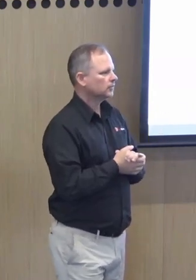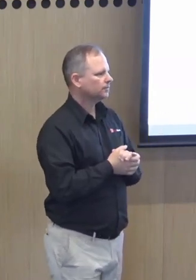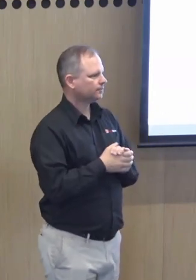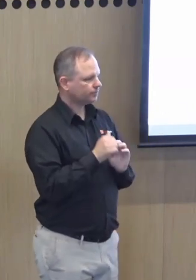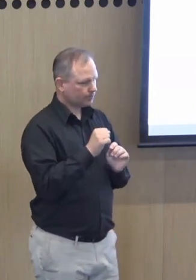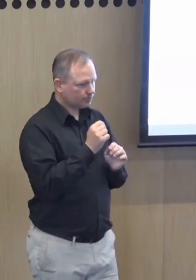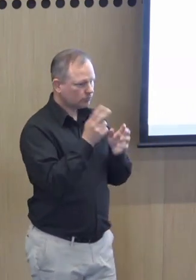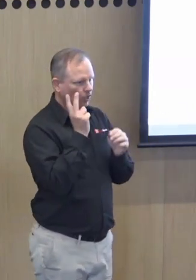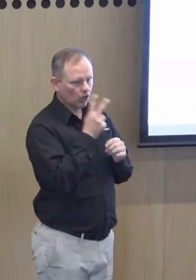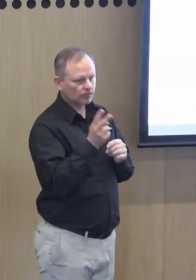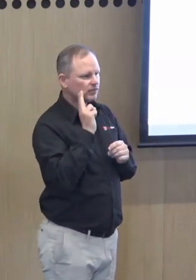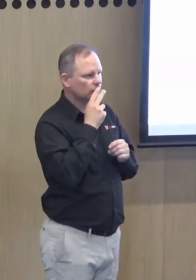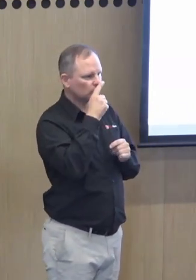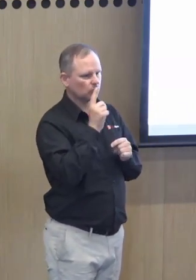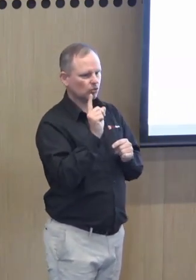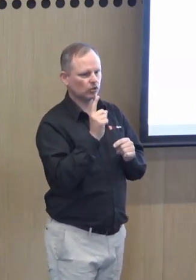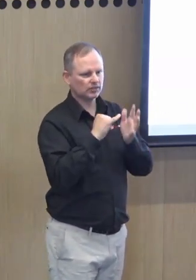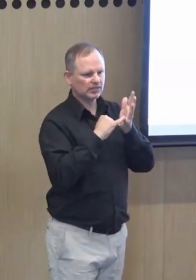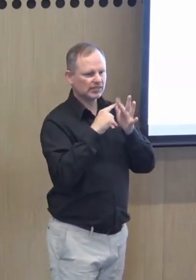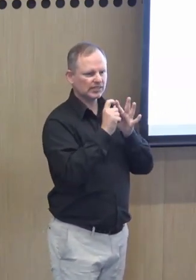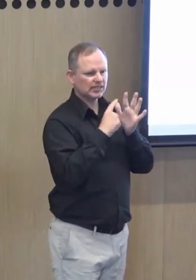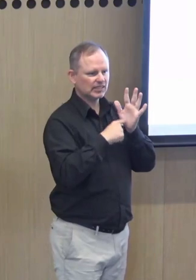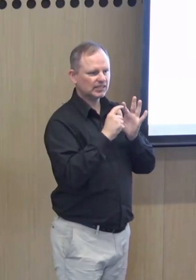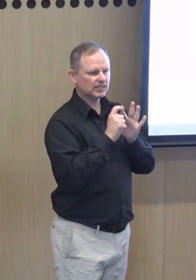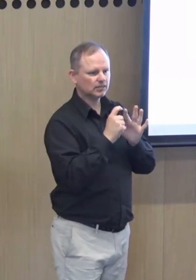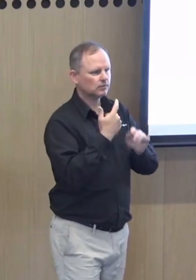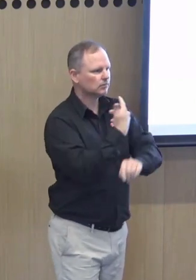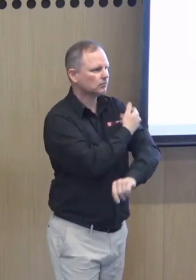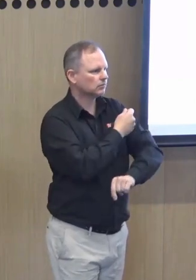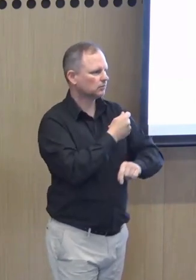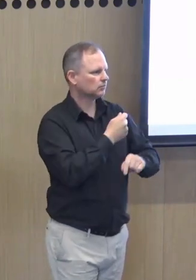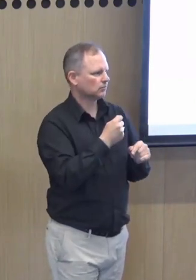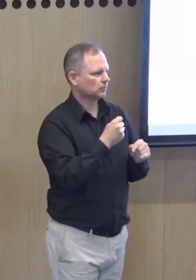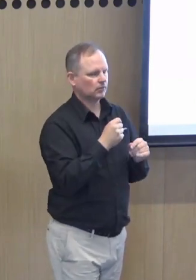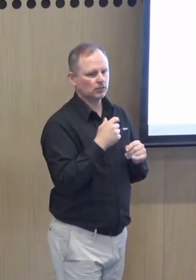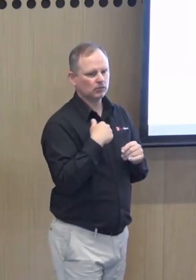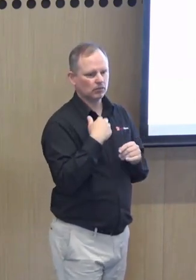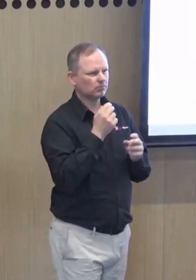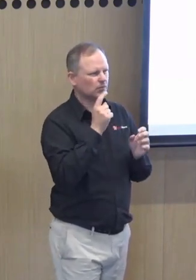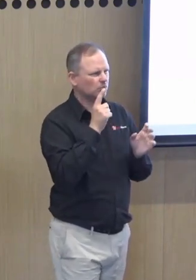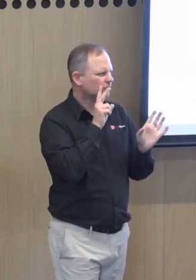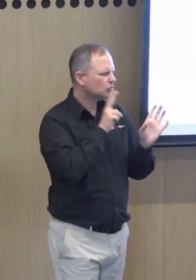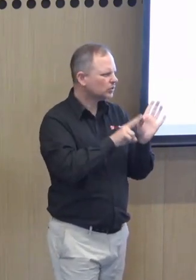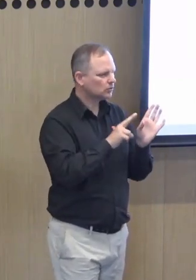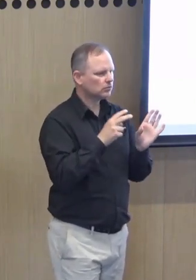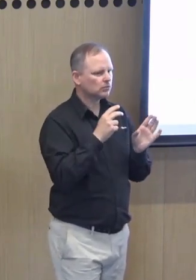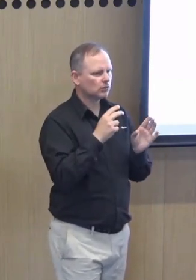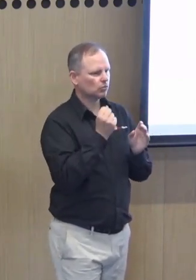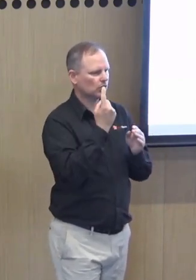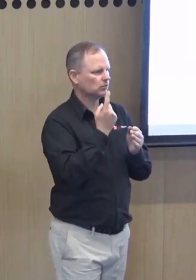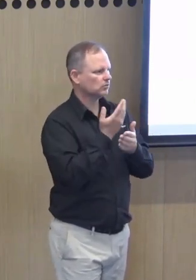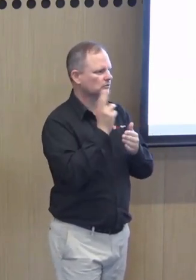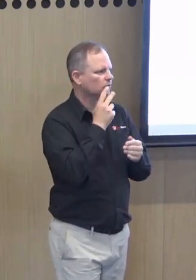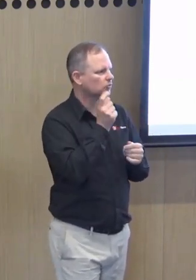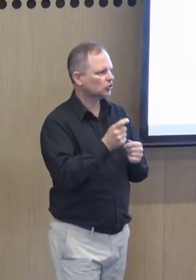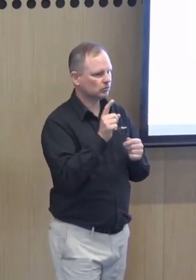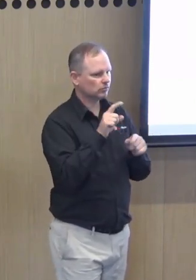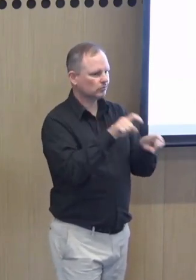that are misunderstood and considered that they're a high risk individual. There's been, I think it was a couple of years ago as well, where a deaf